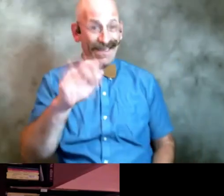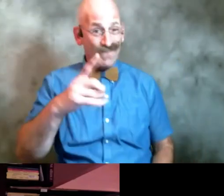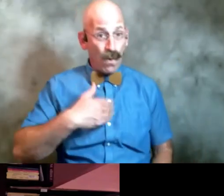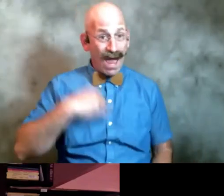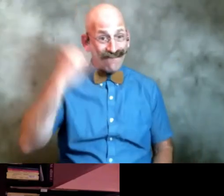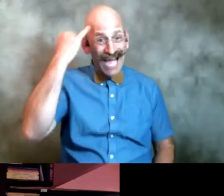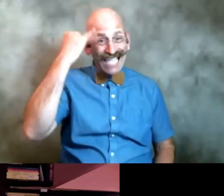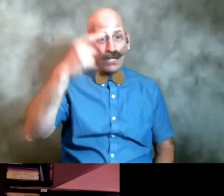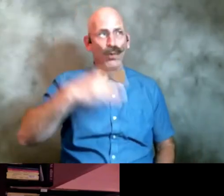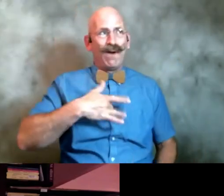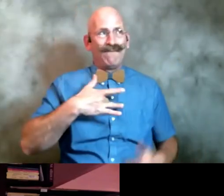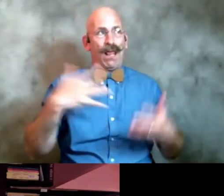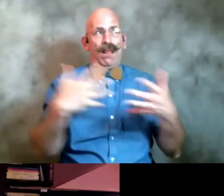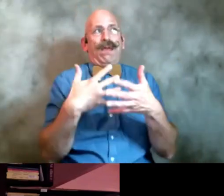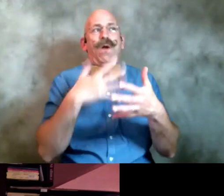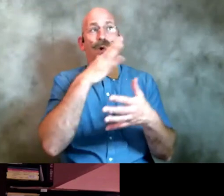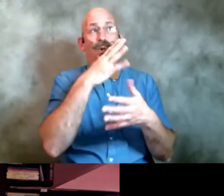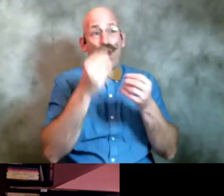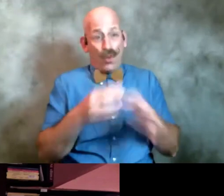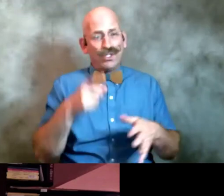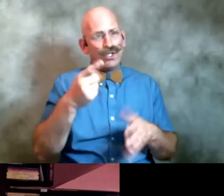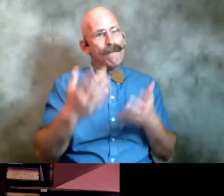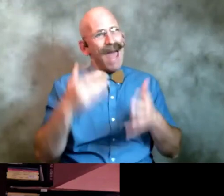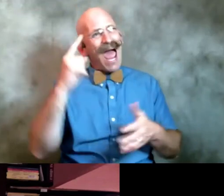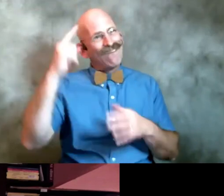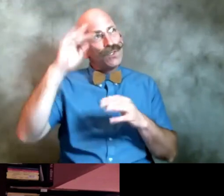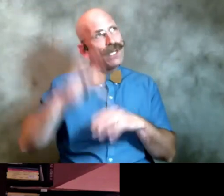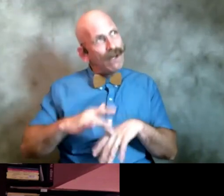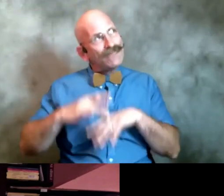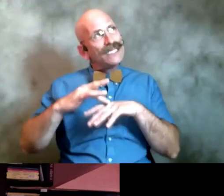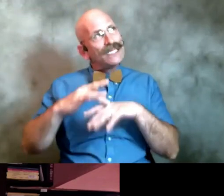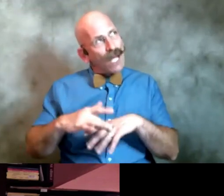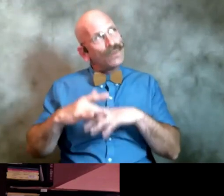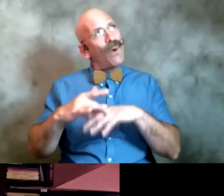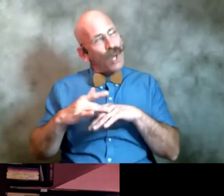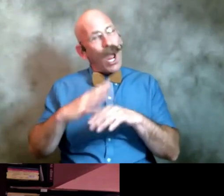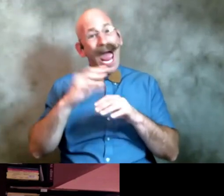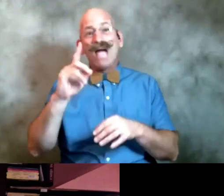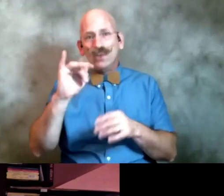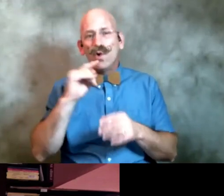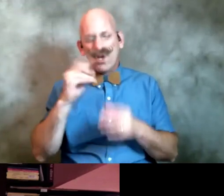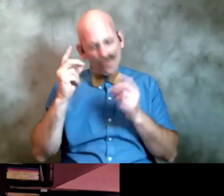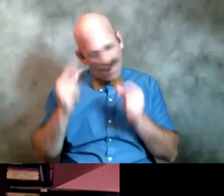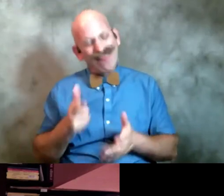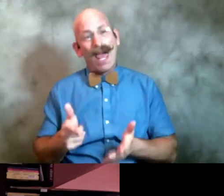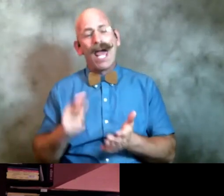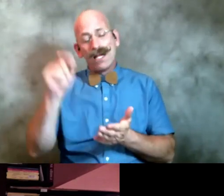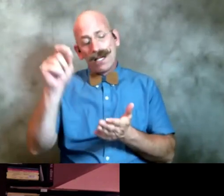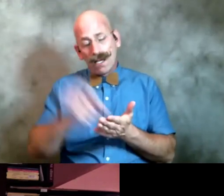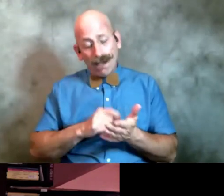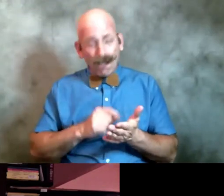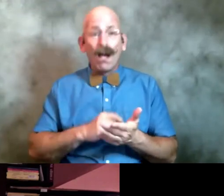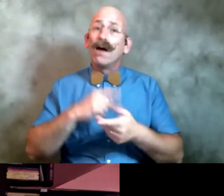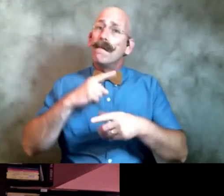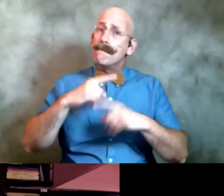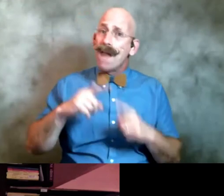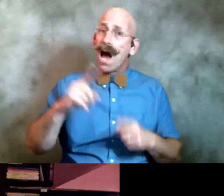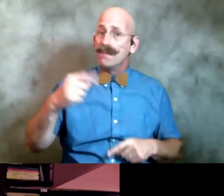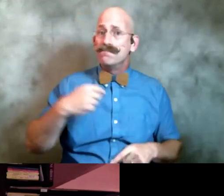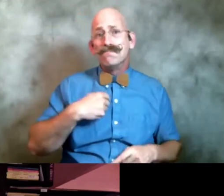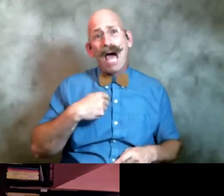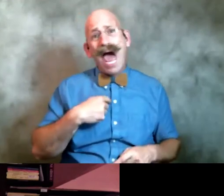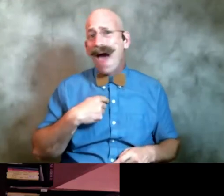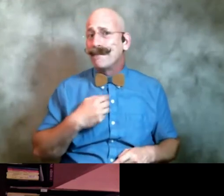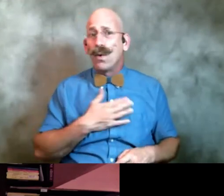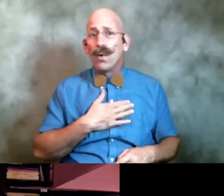might lose you kind of have to obsess over it and do it right then but i'm perfectly willing